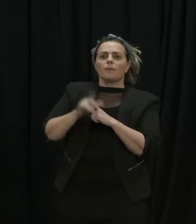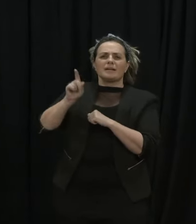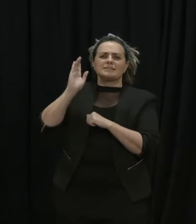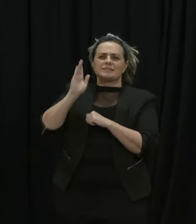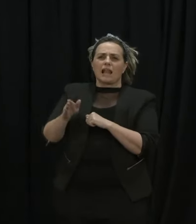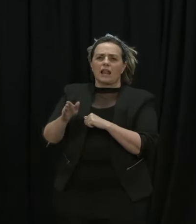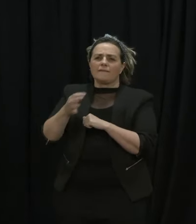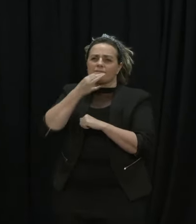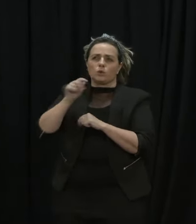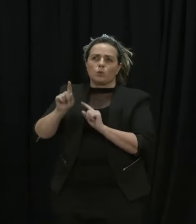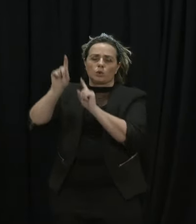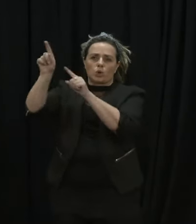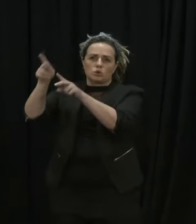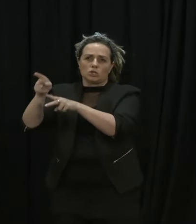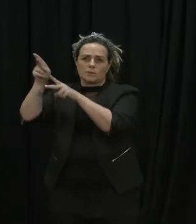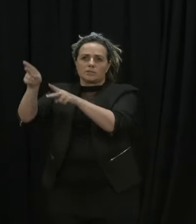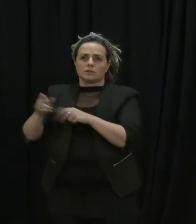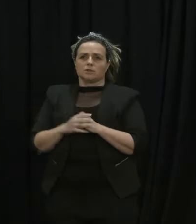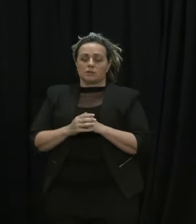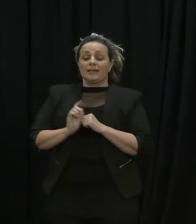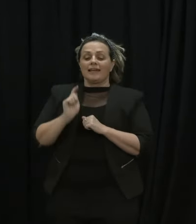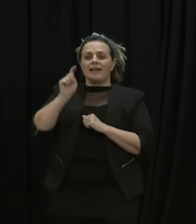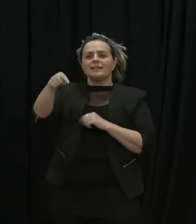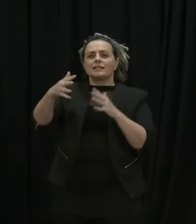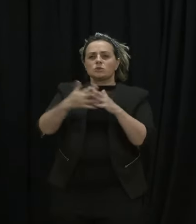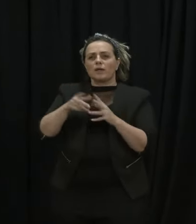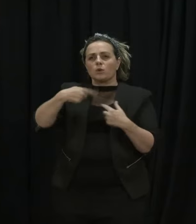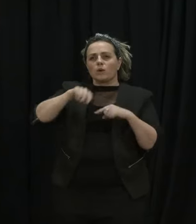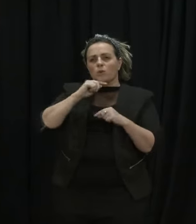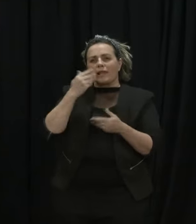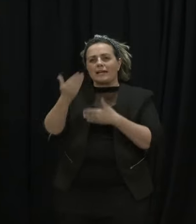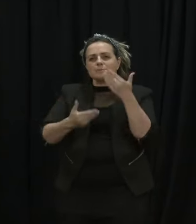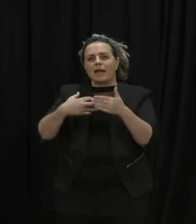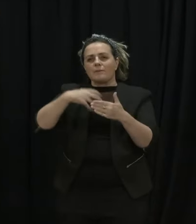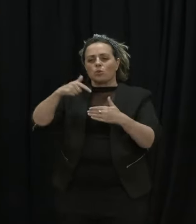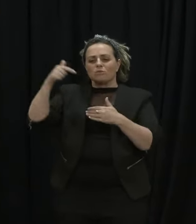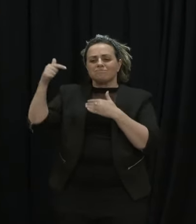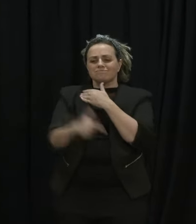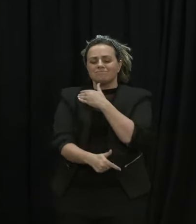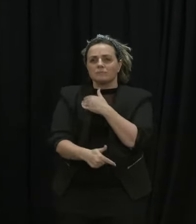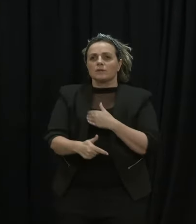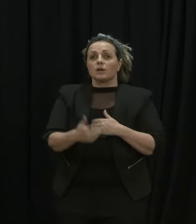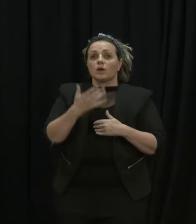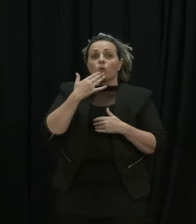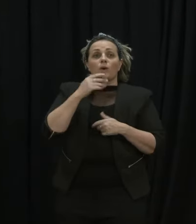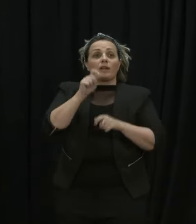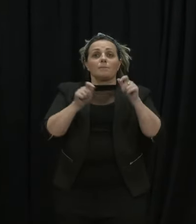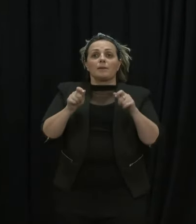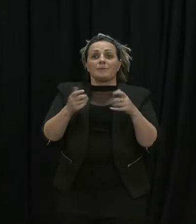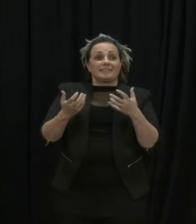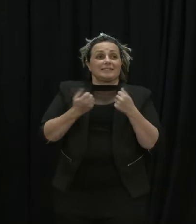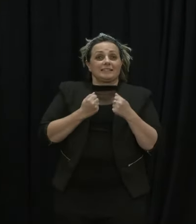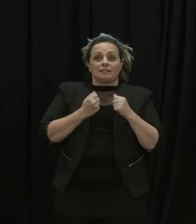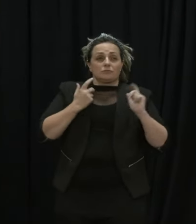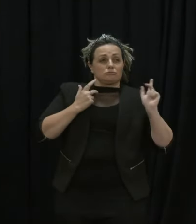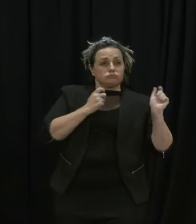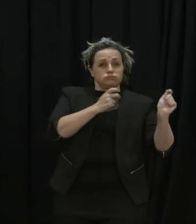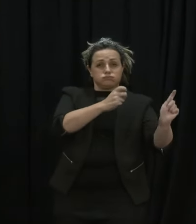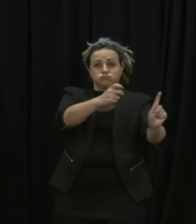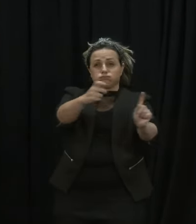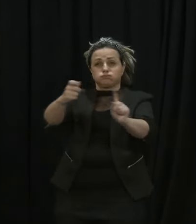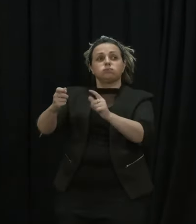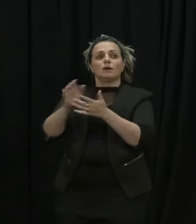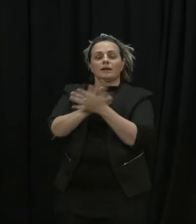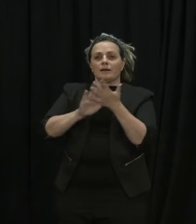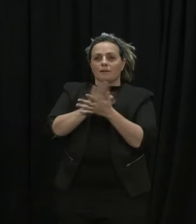a do a little bit of a show and tell on how this happens of course as you get a highly vaccinated population the greater the proportion